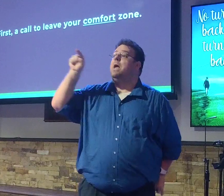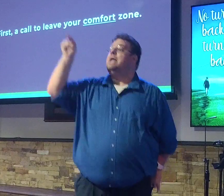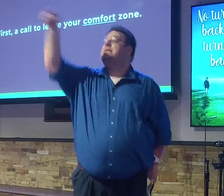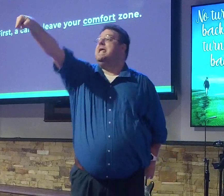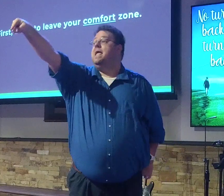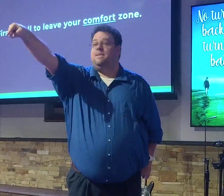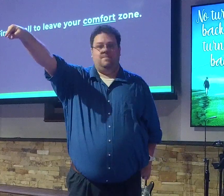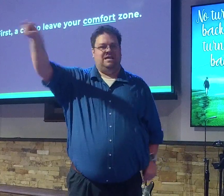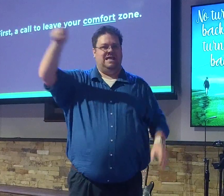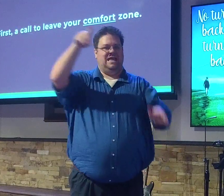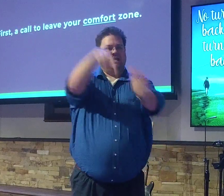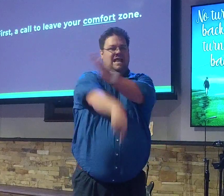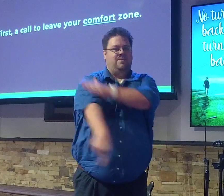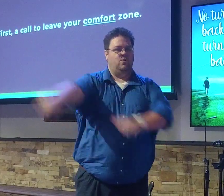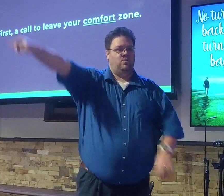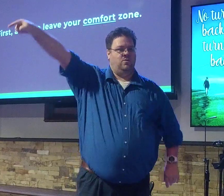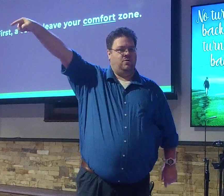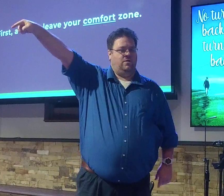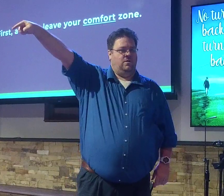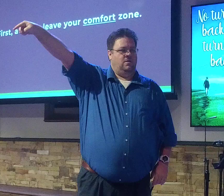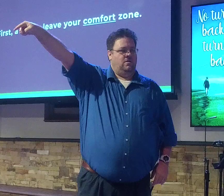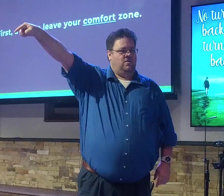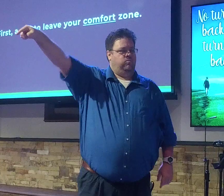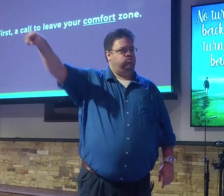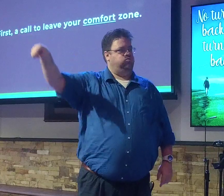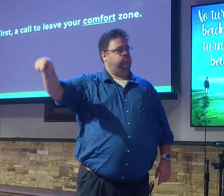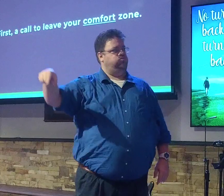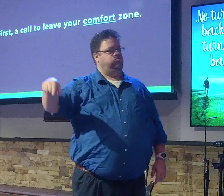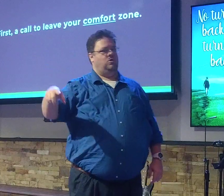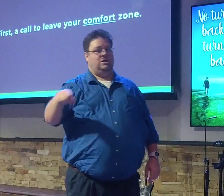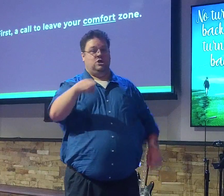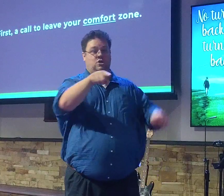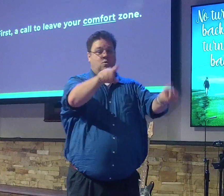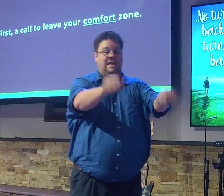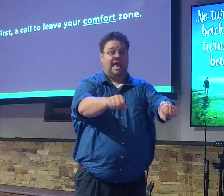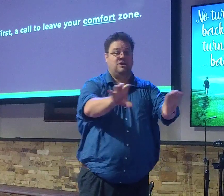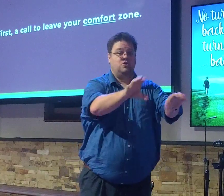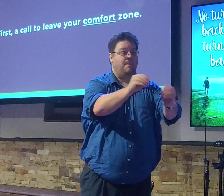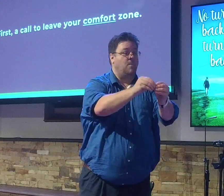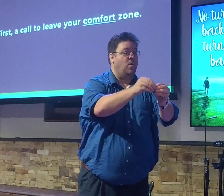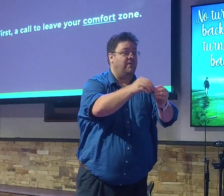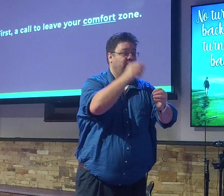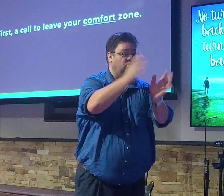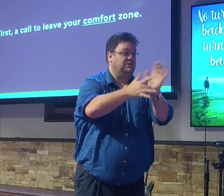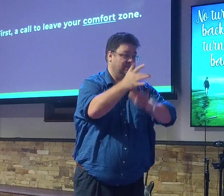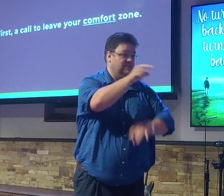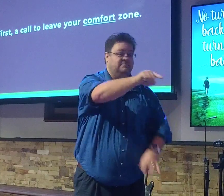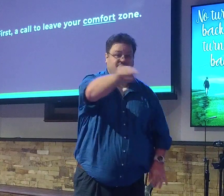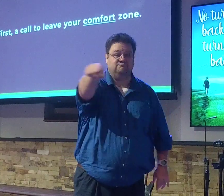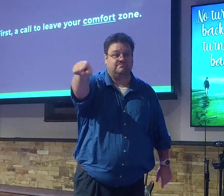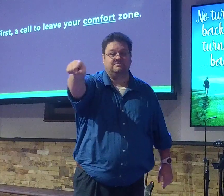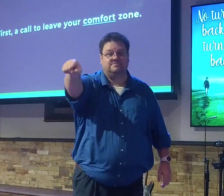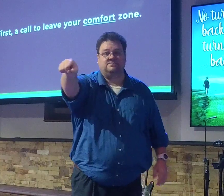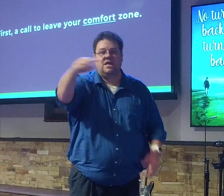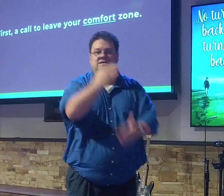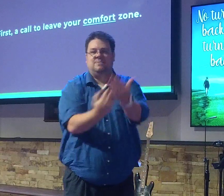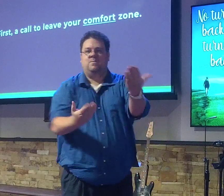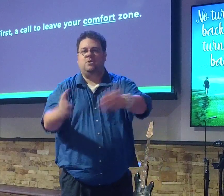okay. And you know you're capable of so much more. Some of you have been in here in church for a while, and you've been sitting